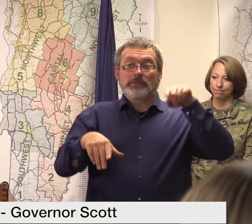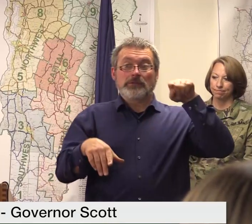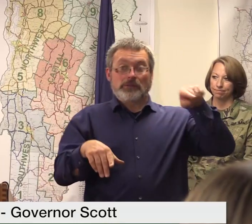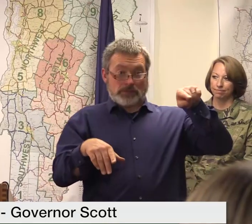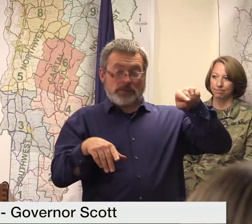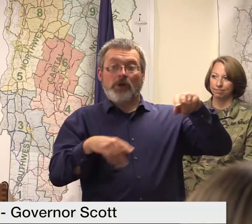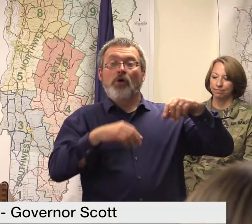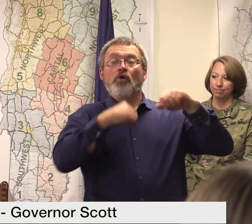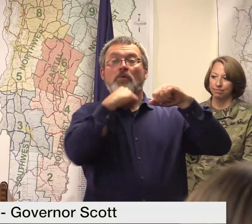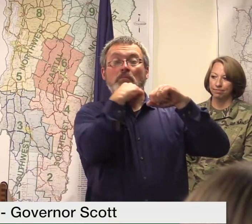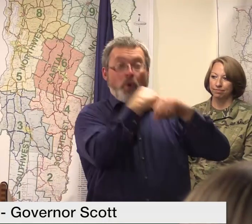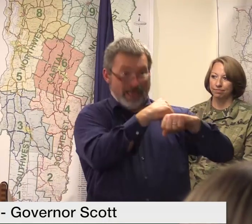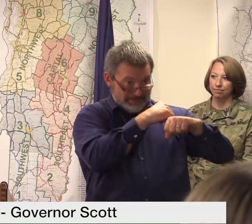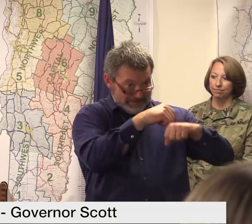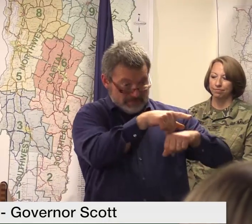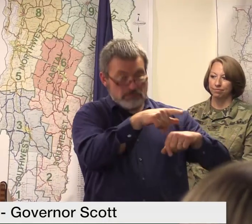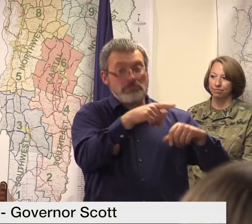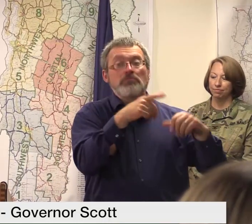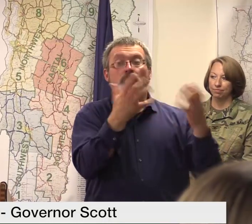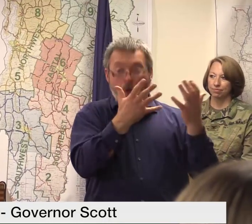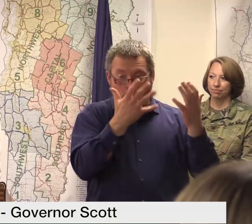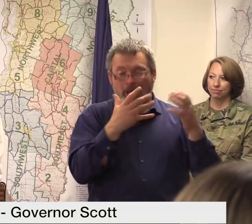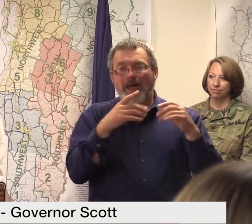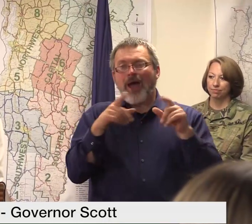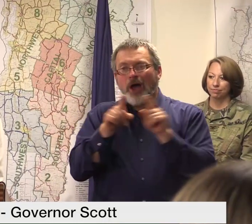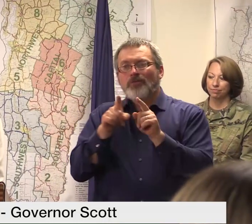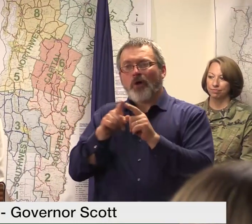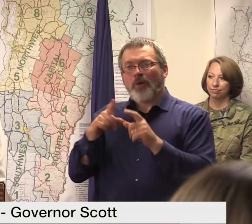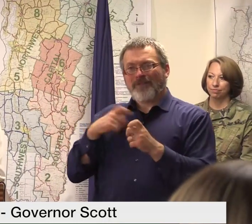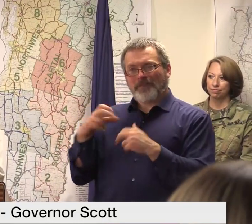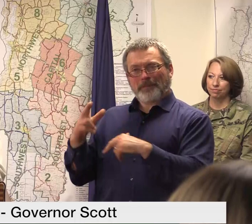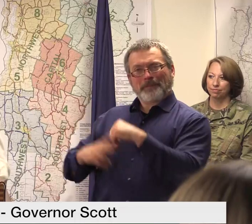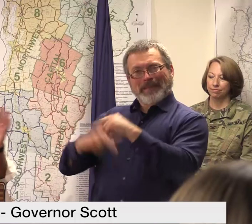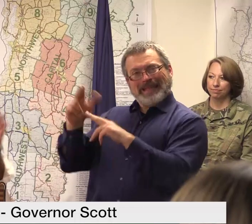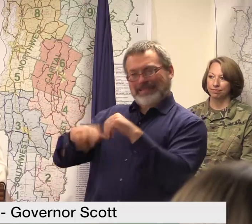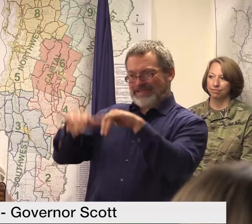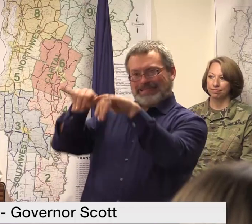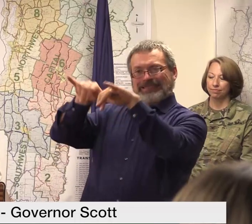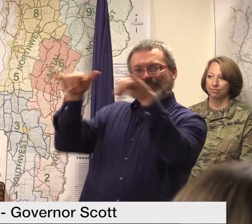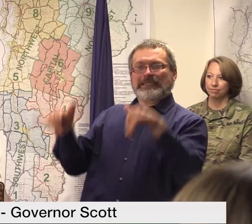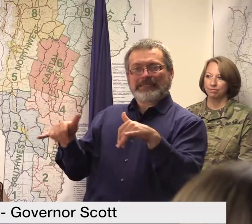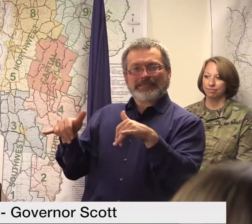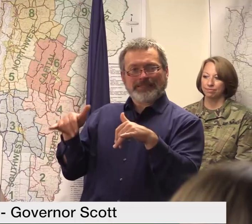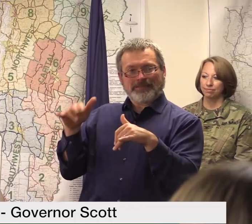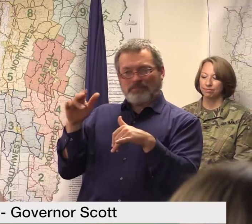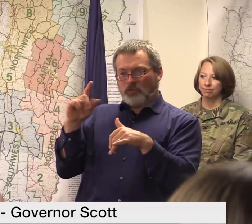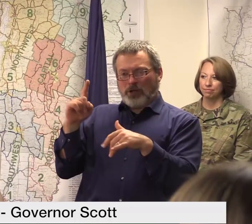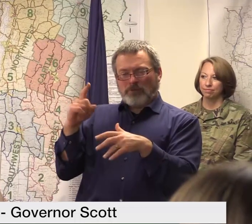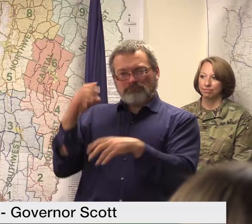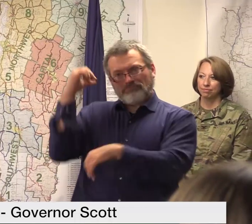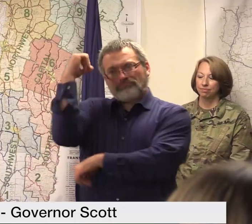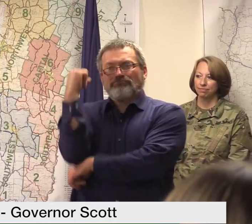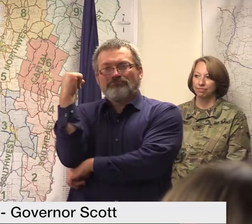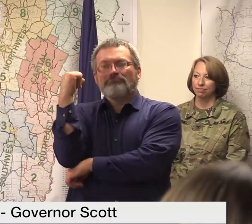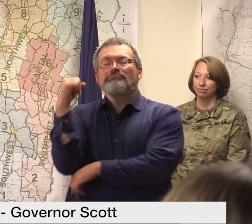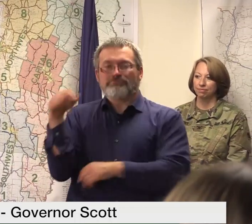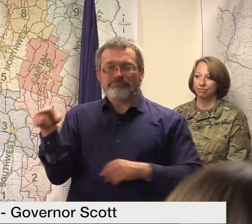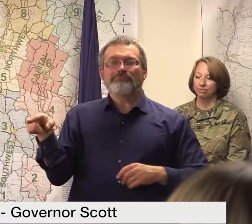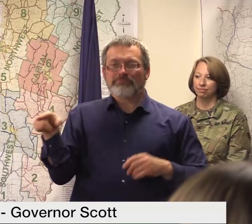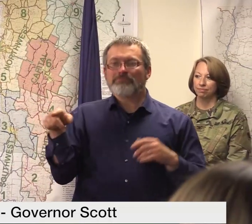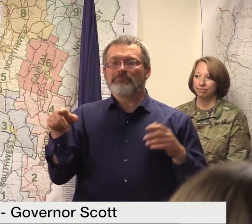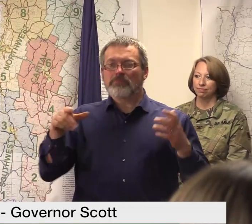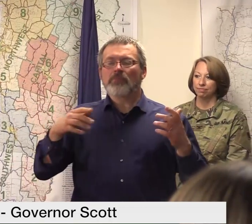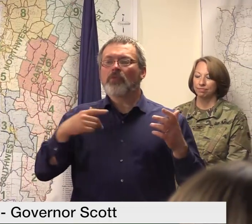at the same time because regardless if we could magically throw a switch and eliminate carbon from from